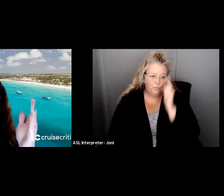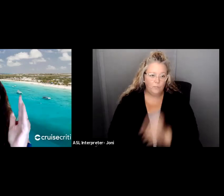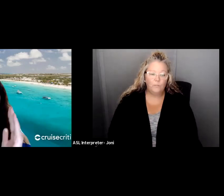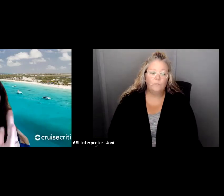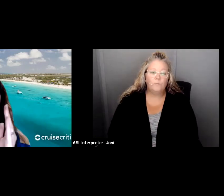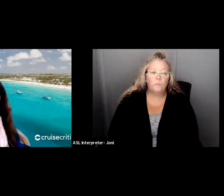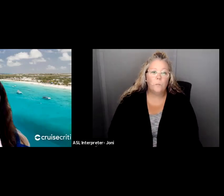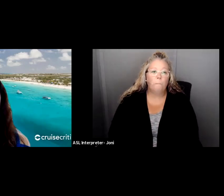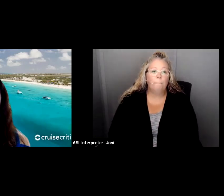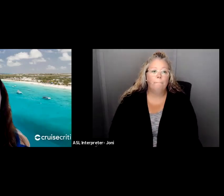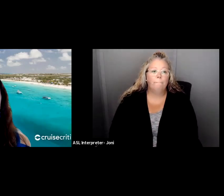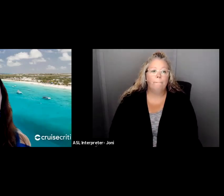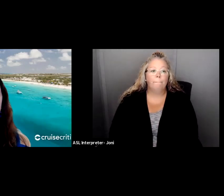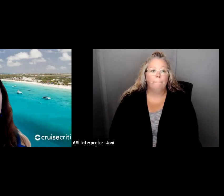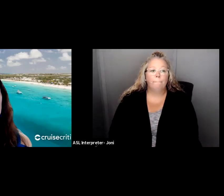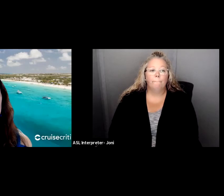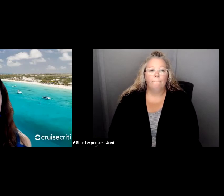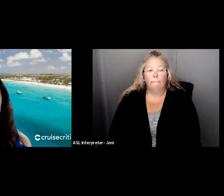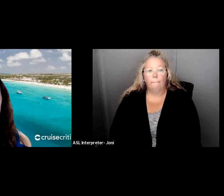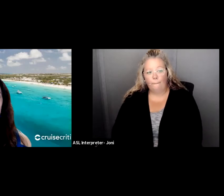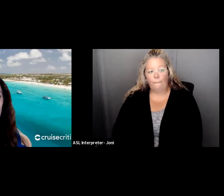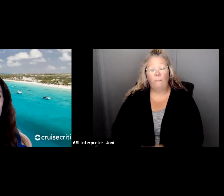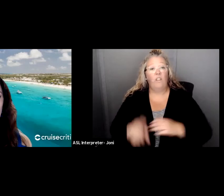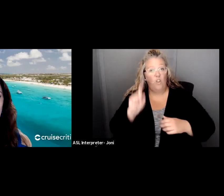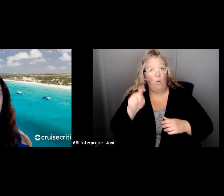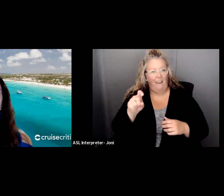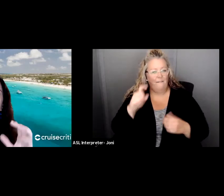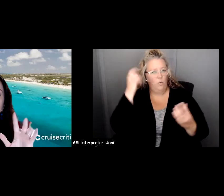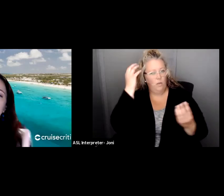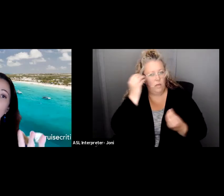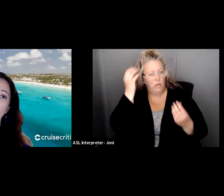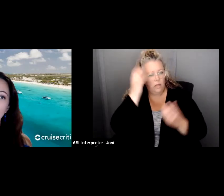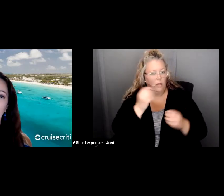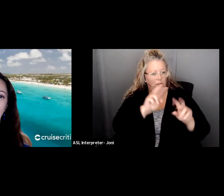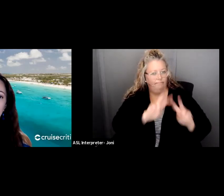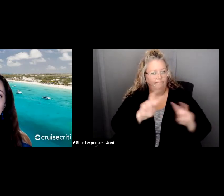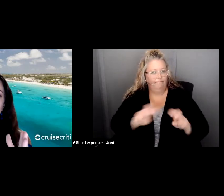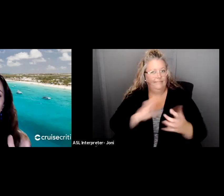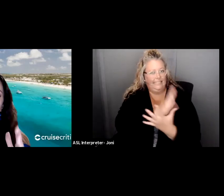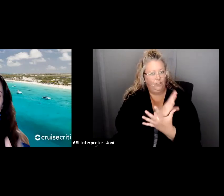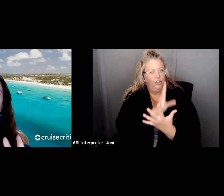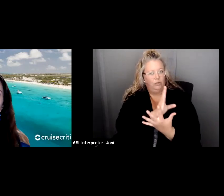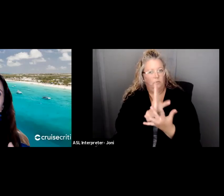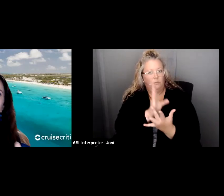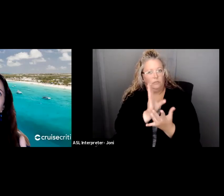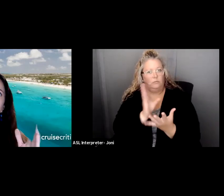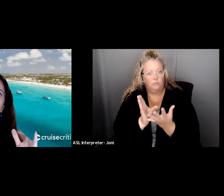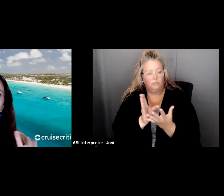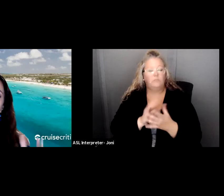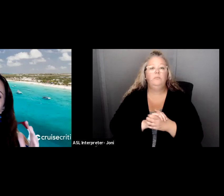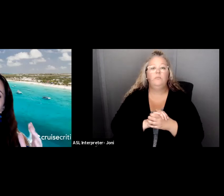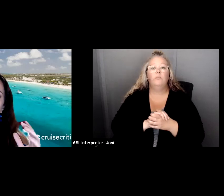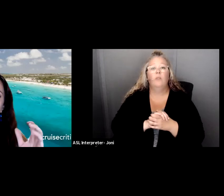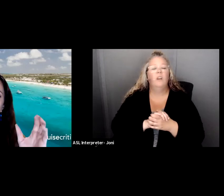have to go through the thought process of all these five areas. And there is overlap. These are not necessarily